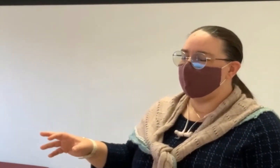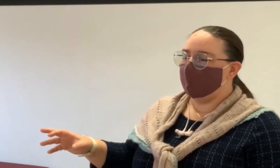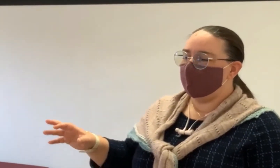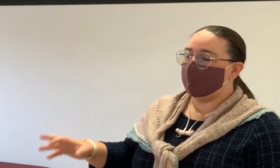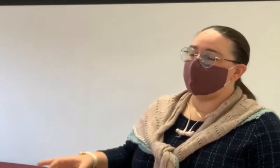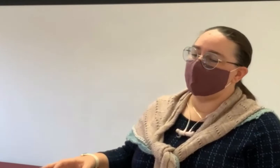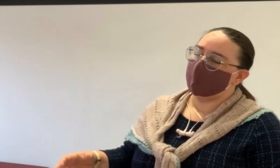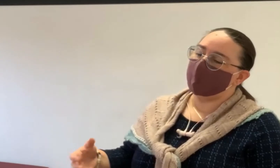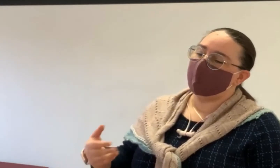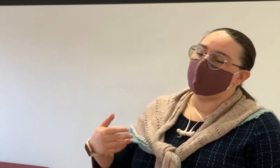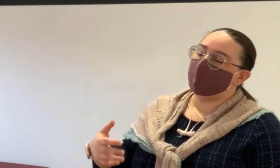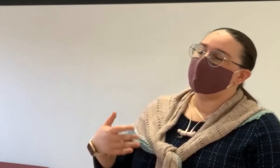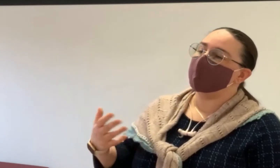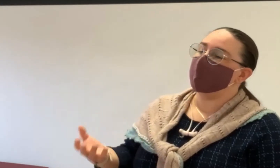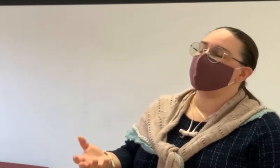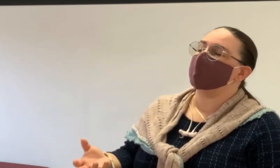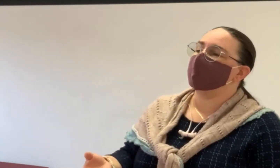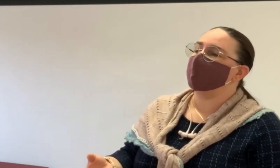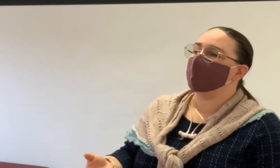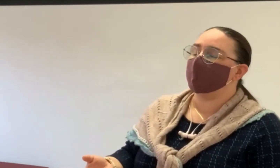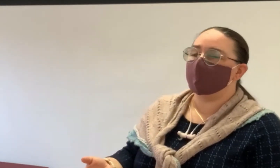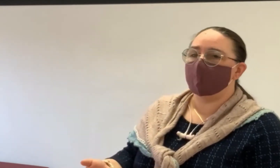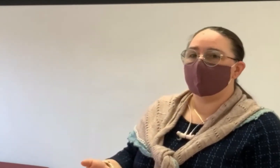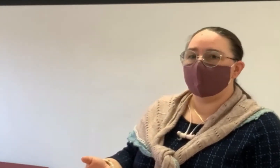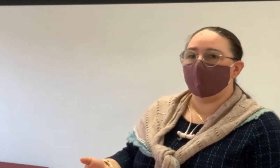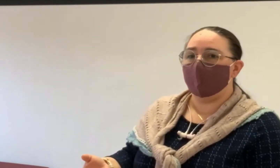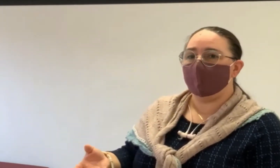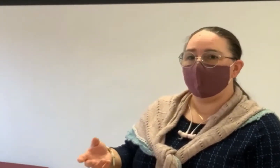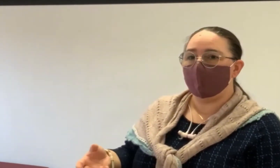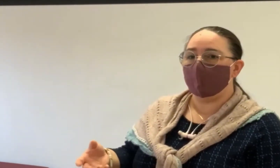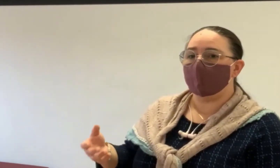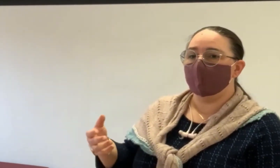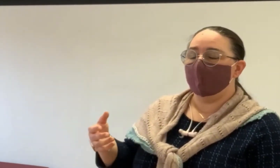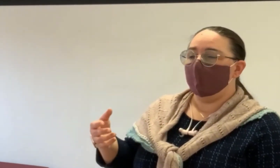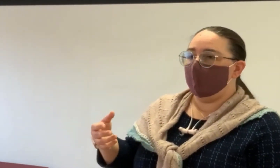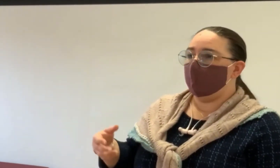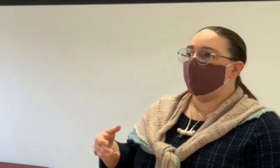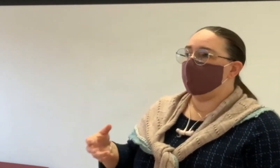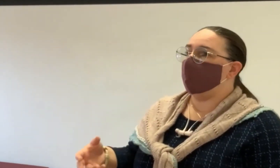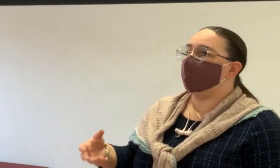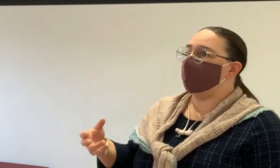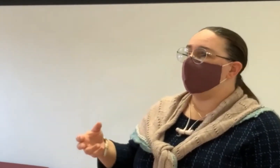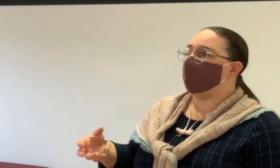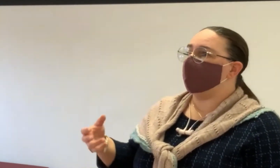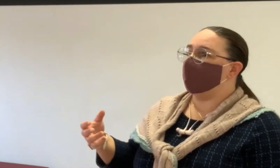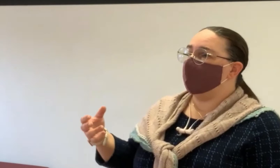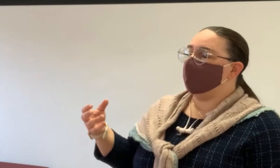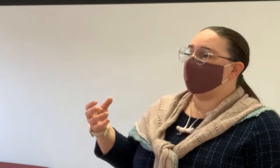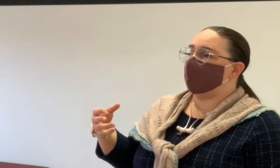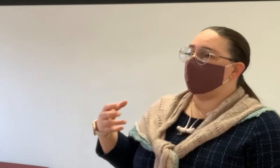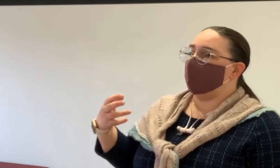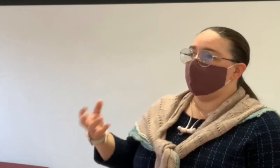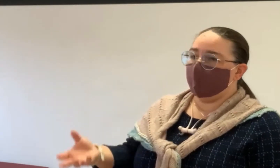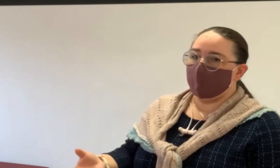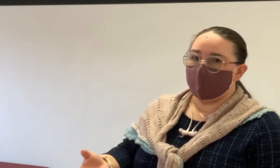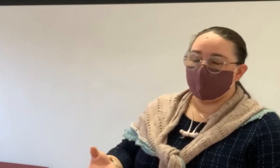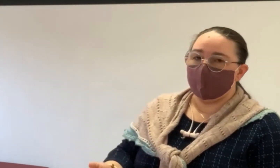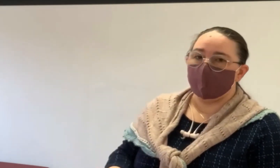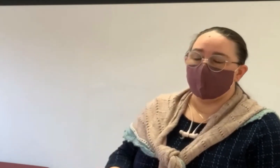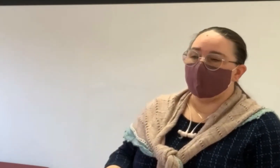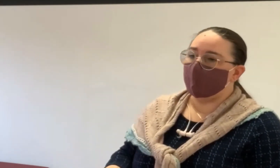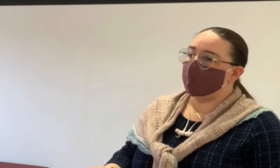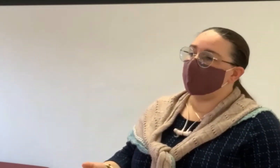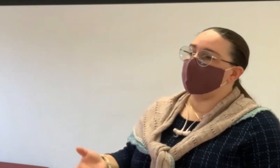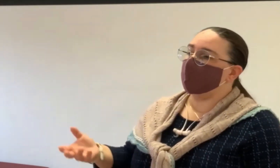economy. That's not what we're saying. But to make sure that people know the choices they have, because quite often people are living in